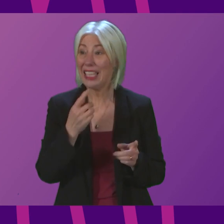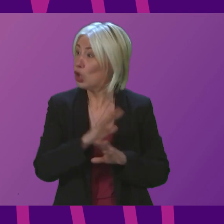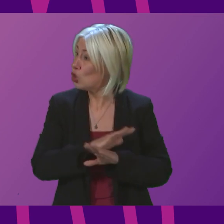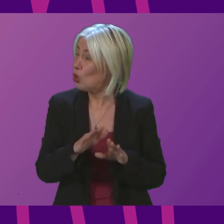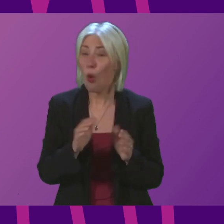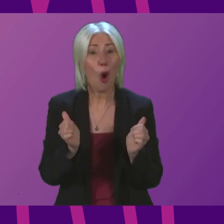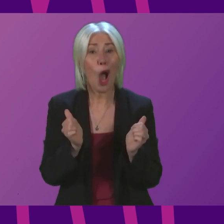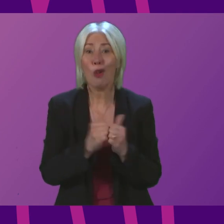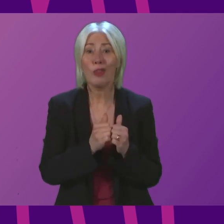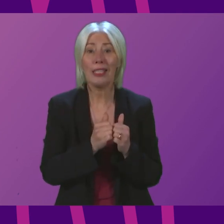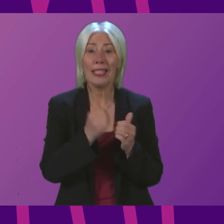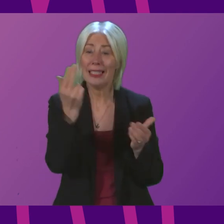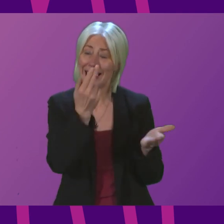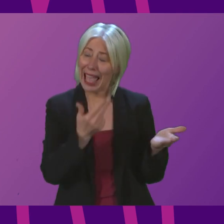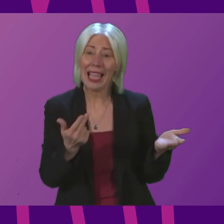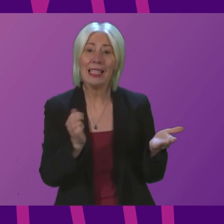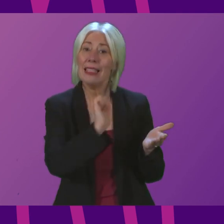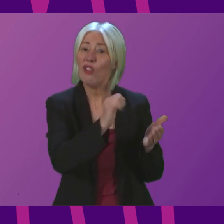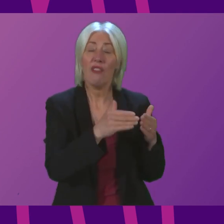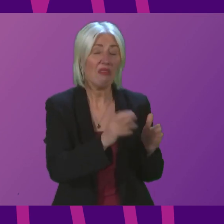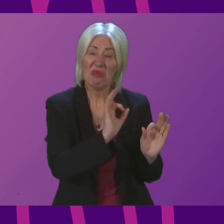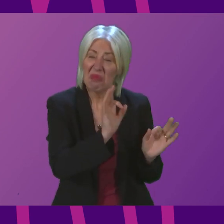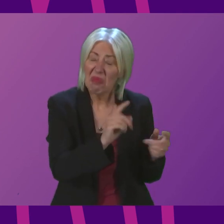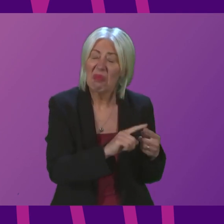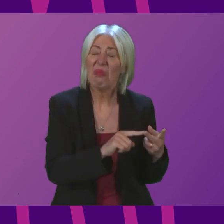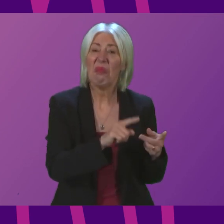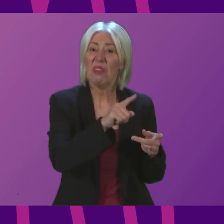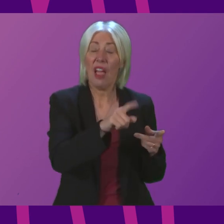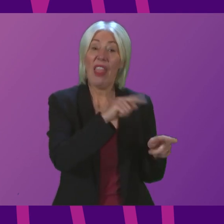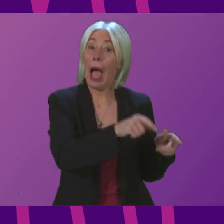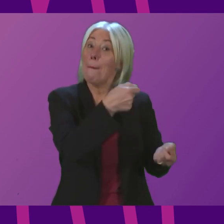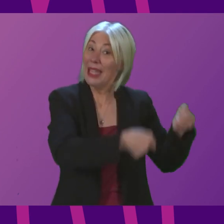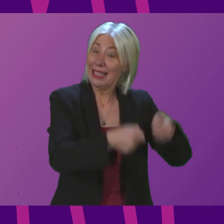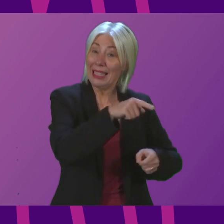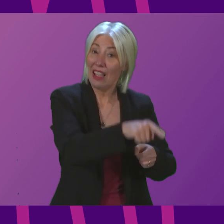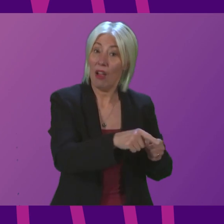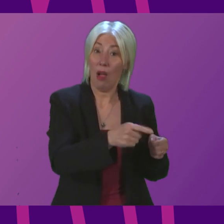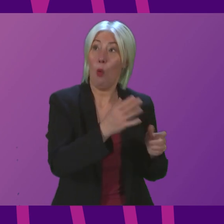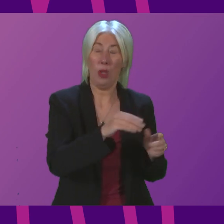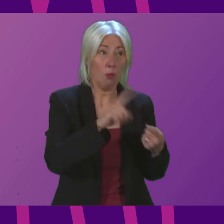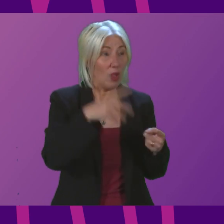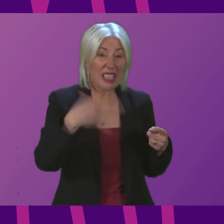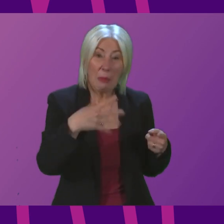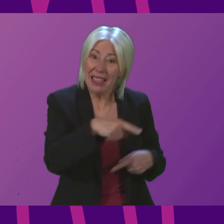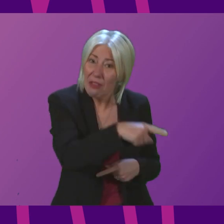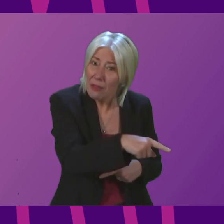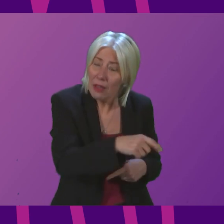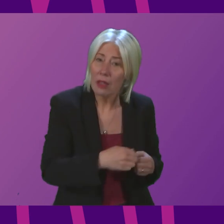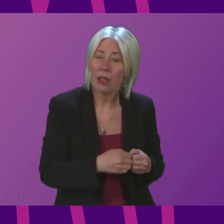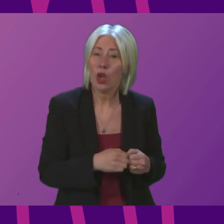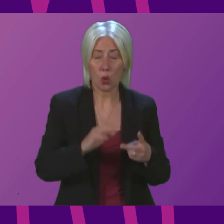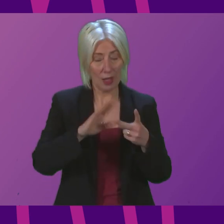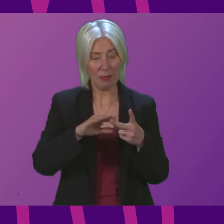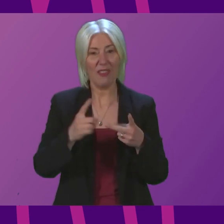agreed design for the ferries, and despite that the Ferguson bid was the most expensive of them all. So, can the Deputy First Minister